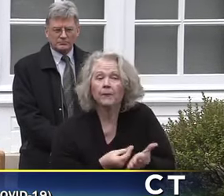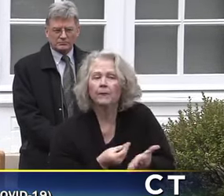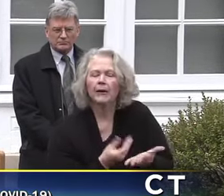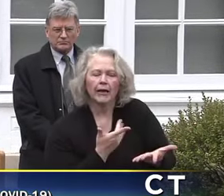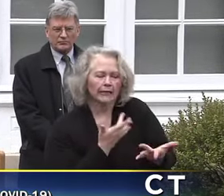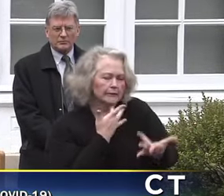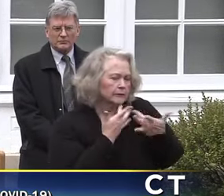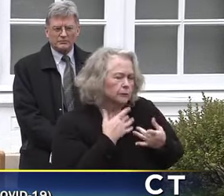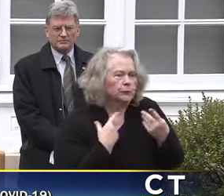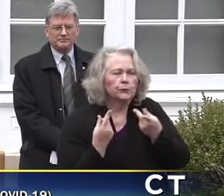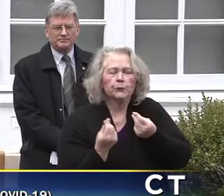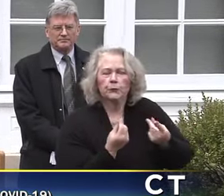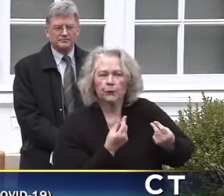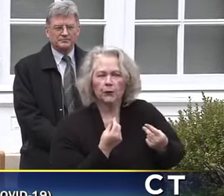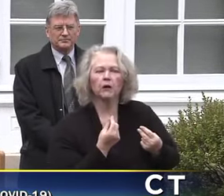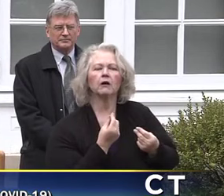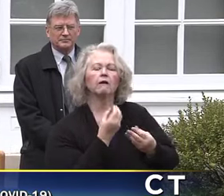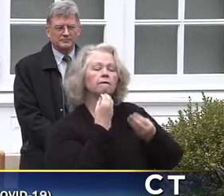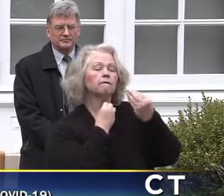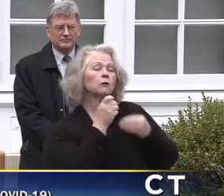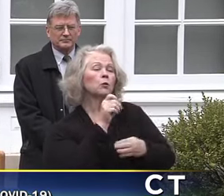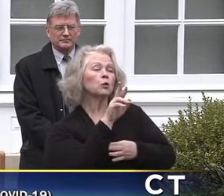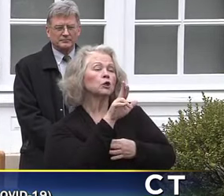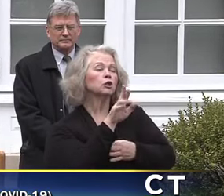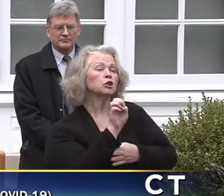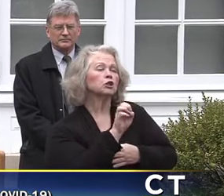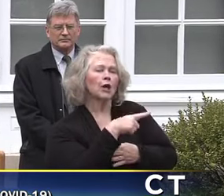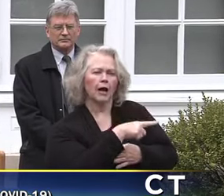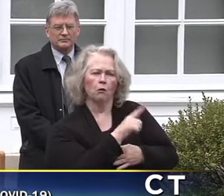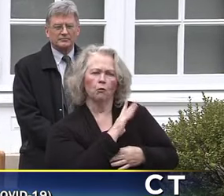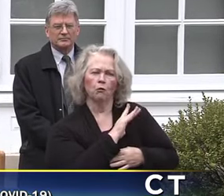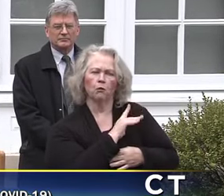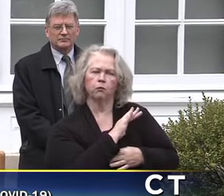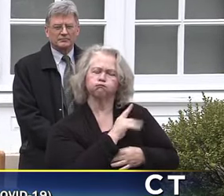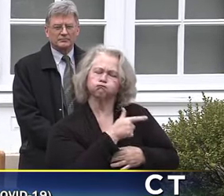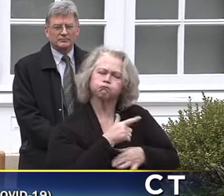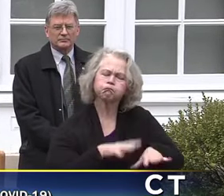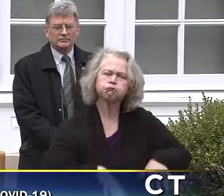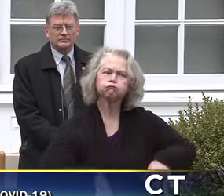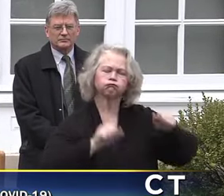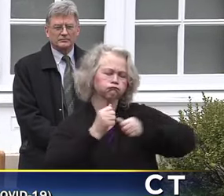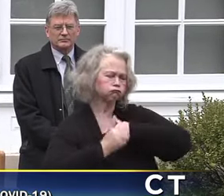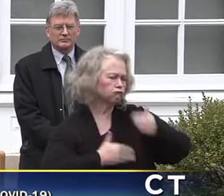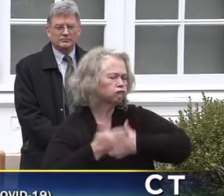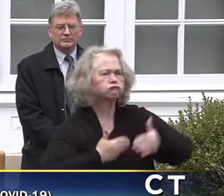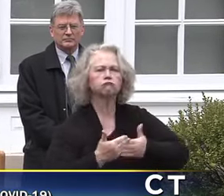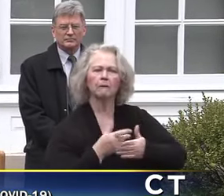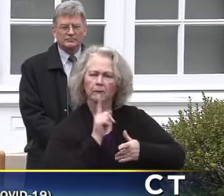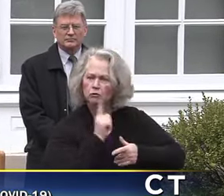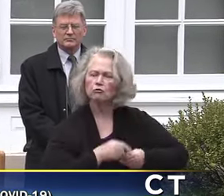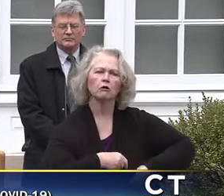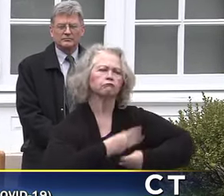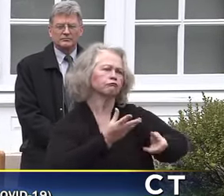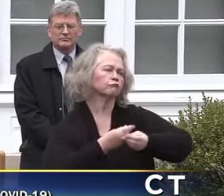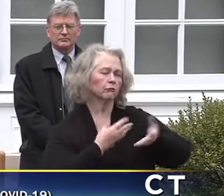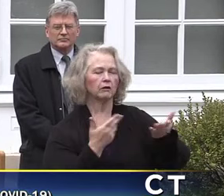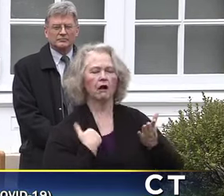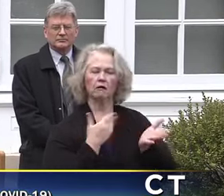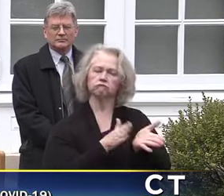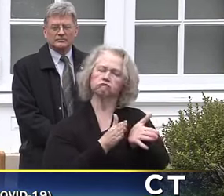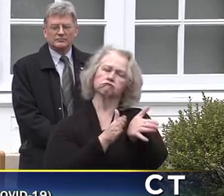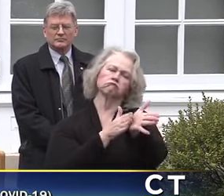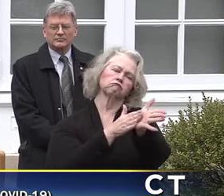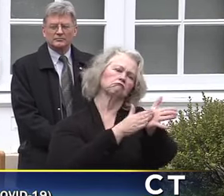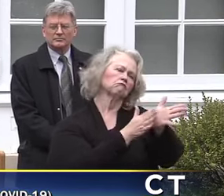they've got to do. Food share is taking the lead for us when it comes to making sure that people are fed. First of all, want to give a shout out